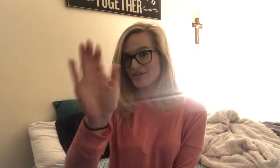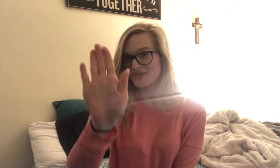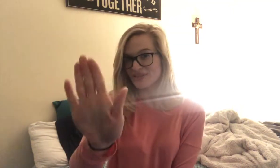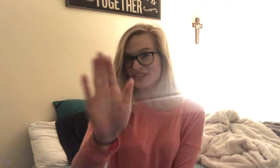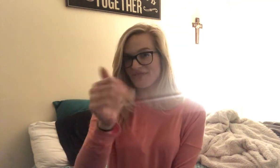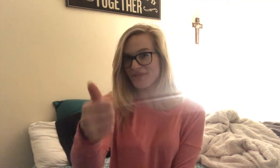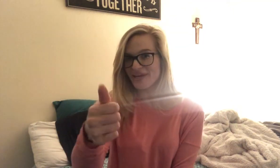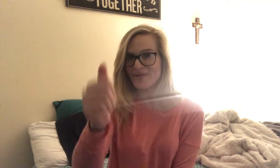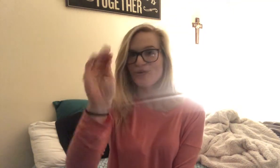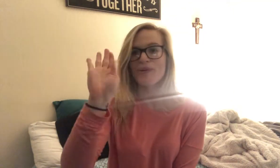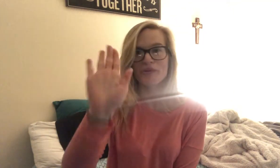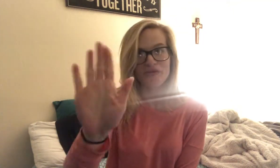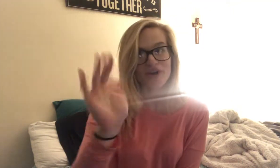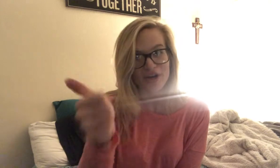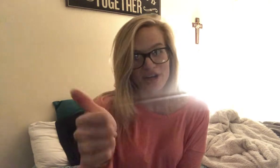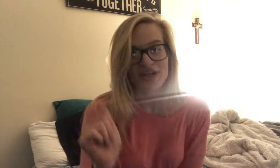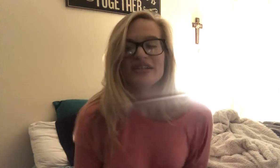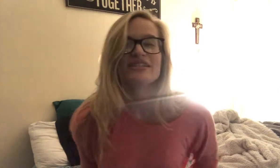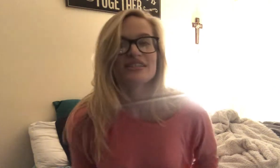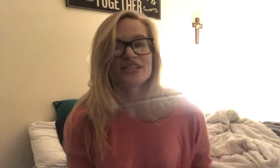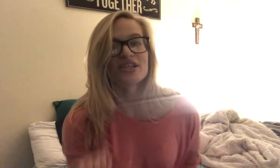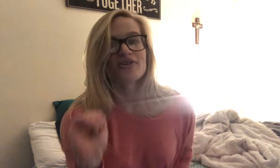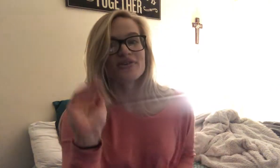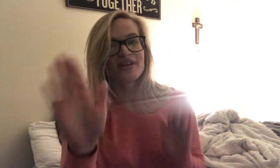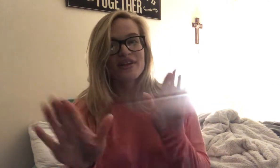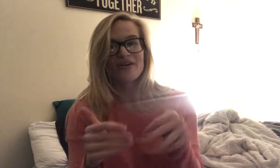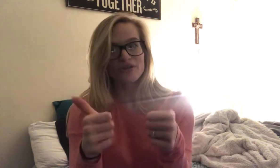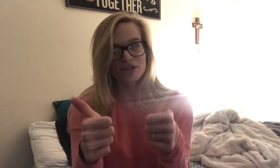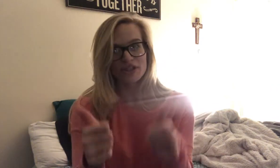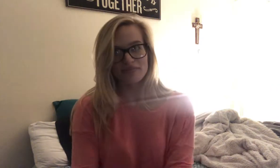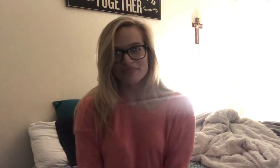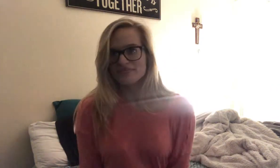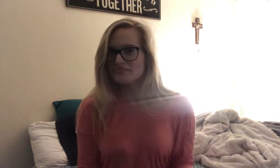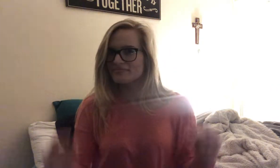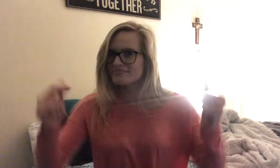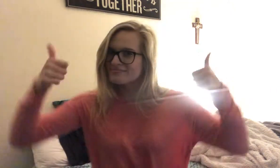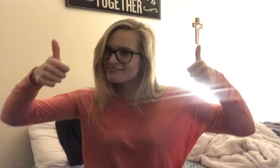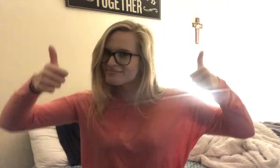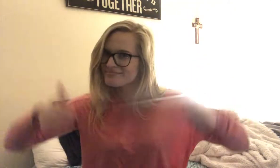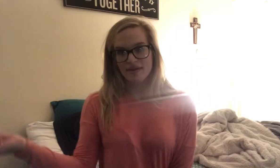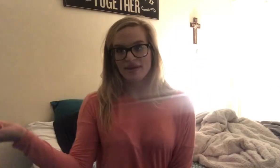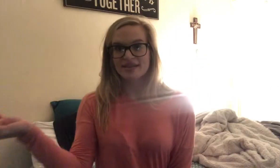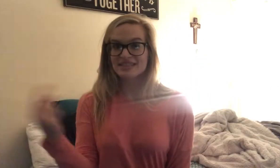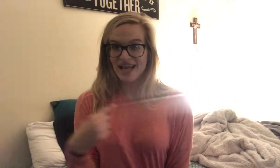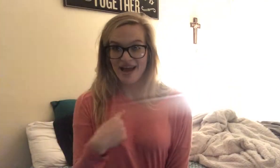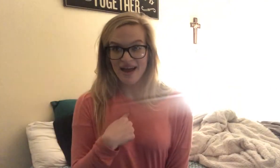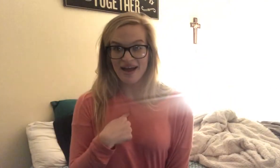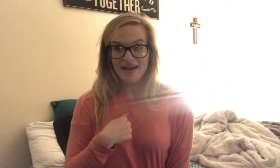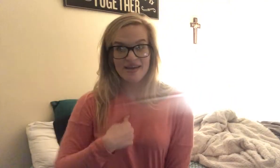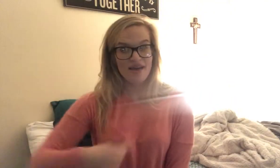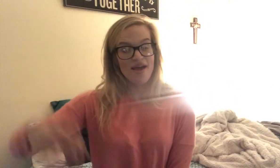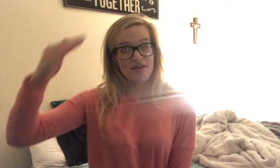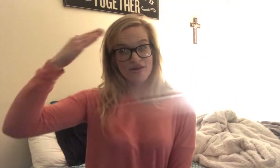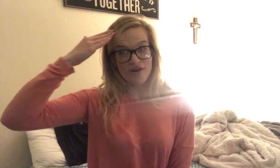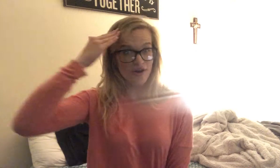Whichever way you prefer to show the ownership. And then, it's I know